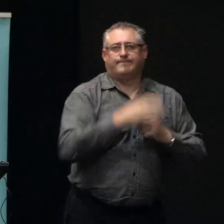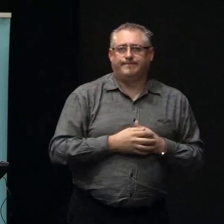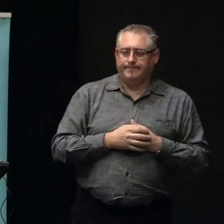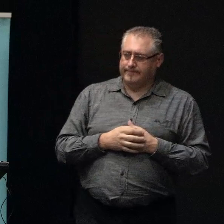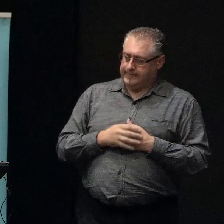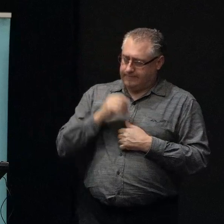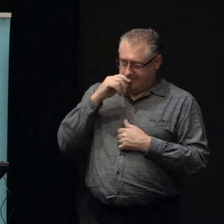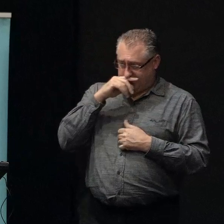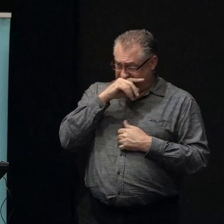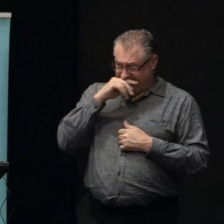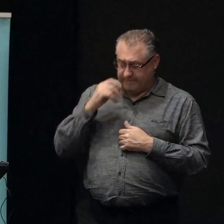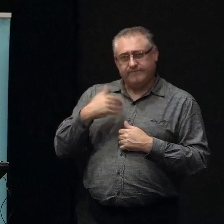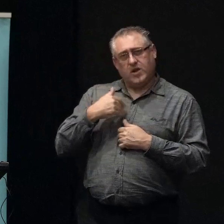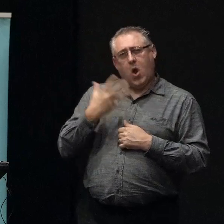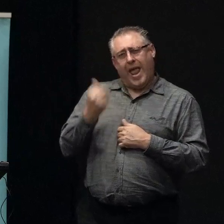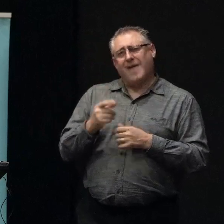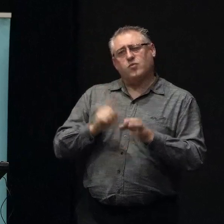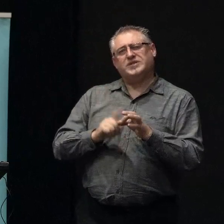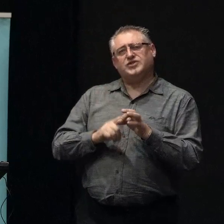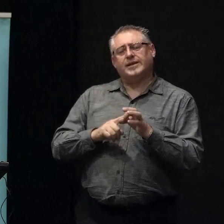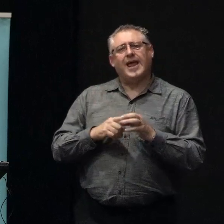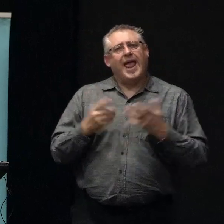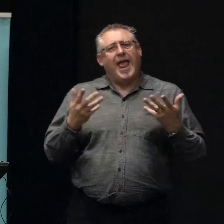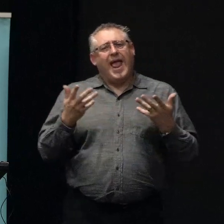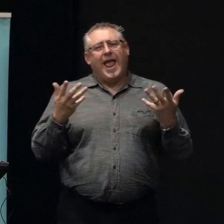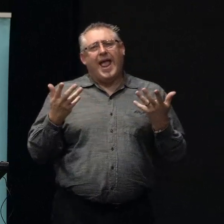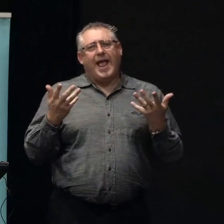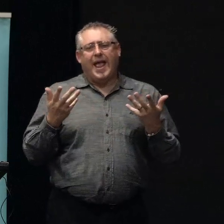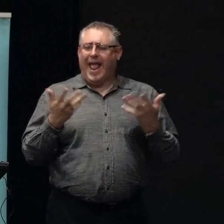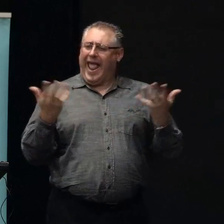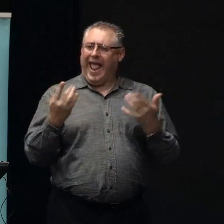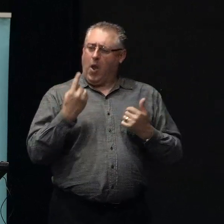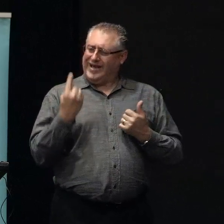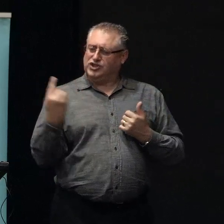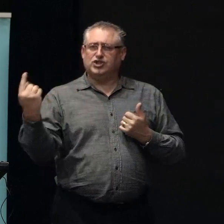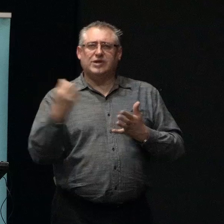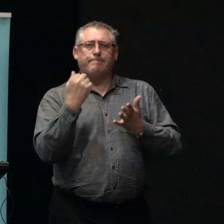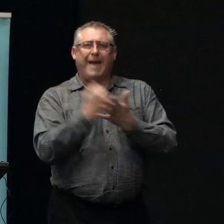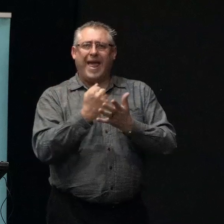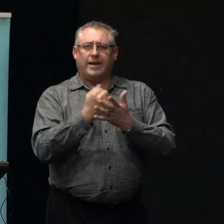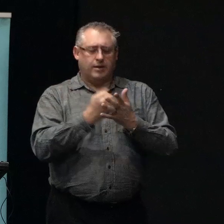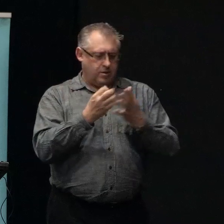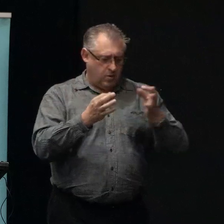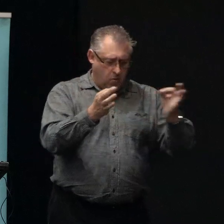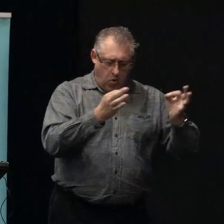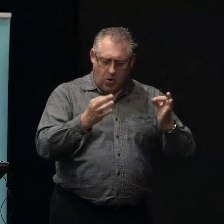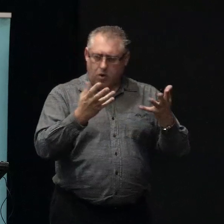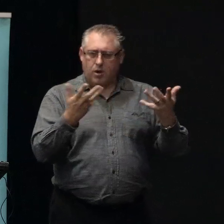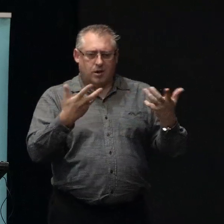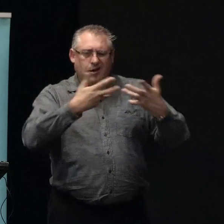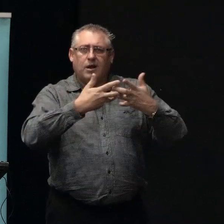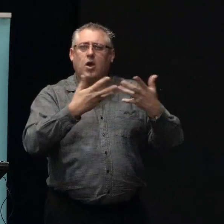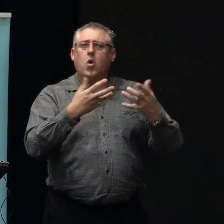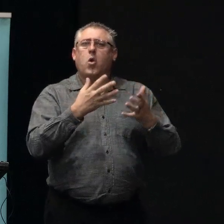Okay, that's great. I do have a question about, I mean, how are the banks, how are each of you configured to manage the response around earthquake